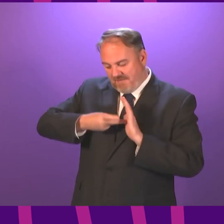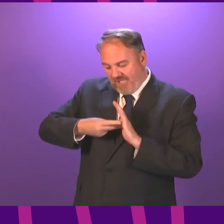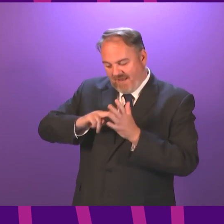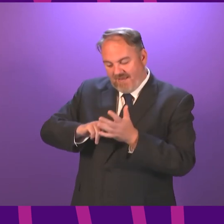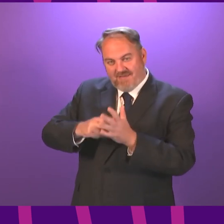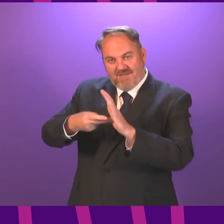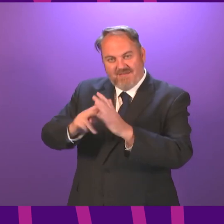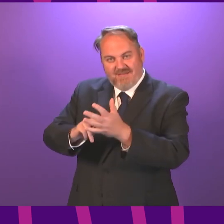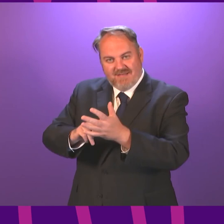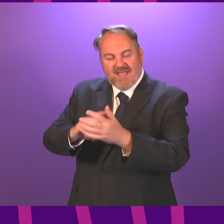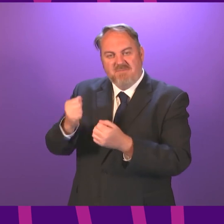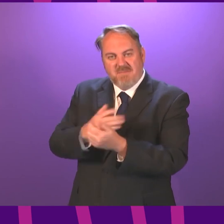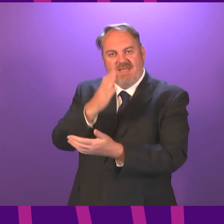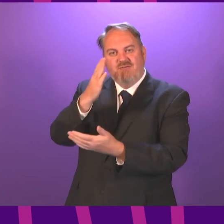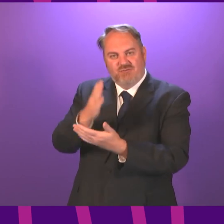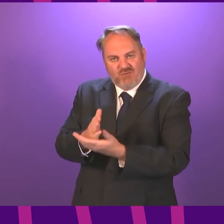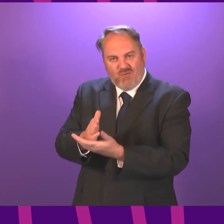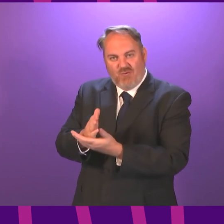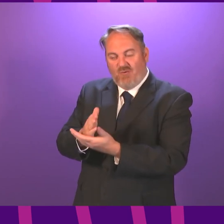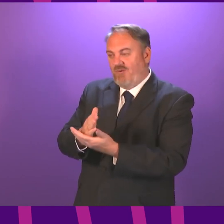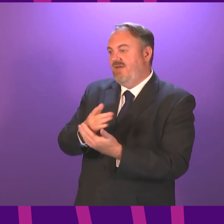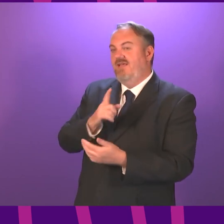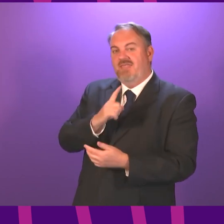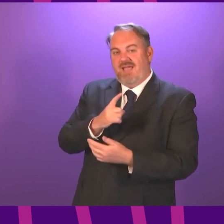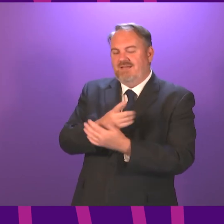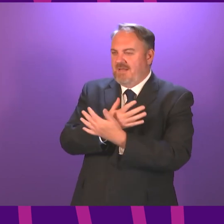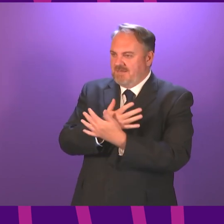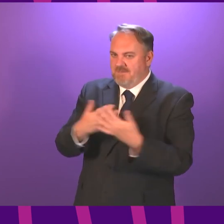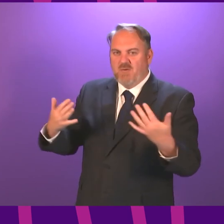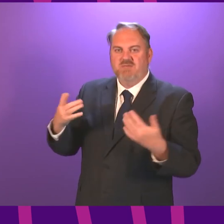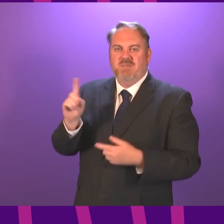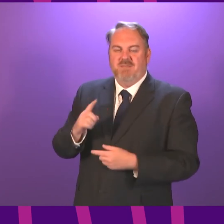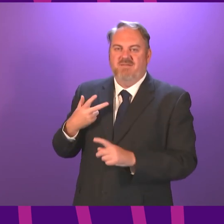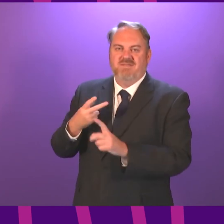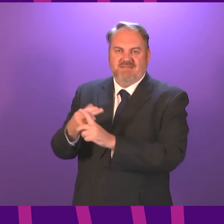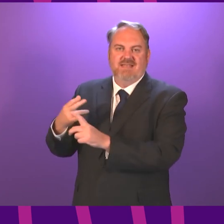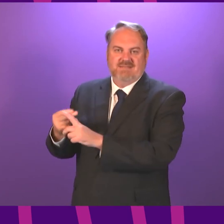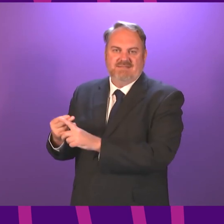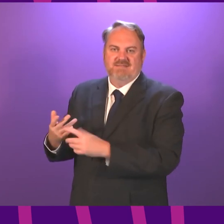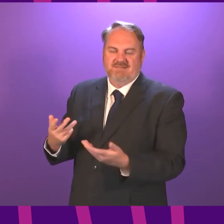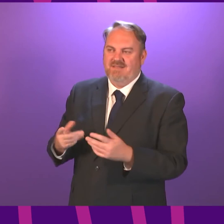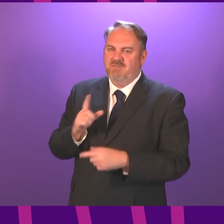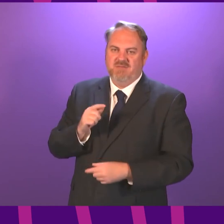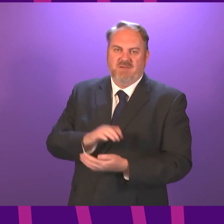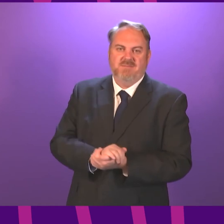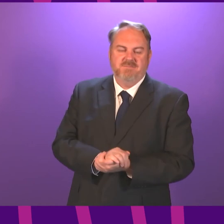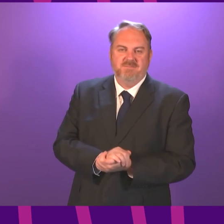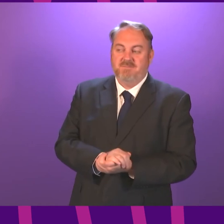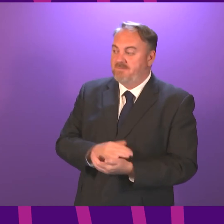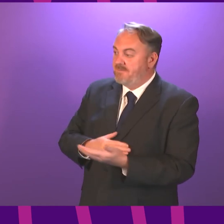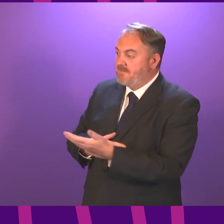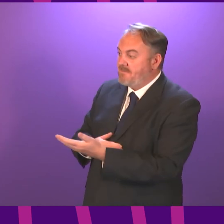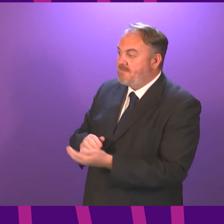protects our progress and allows us to get as many people as possible vaccinated I call Elena with him to be followed by Alex Cole Hamilton